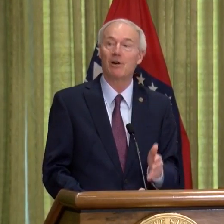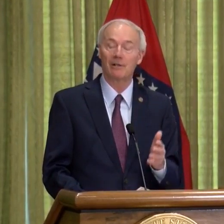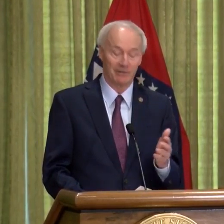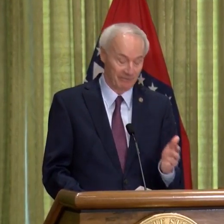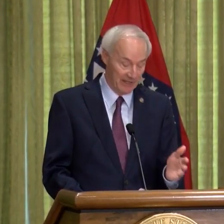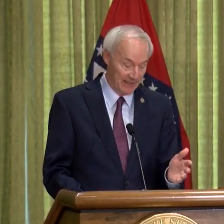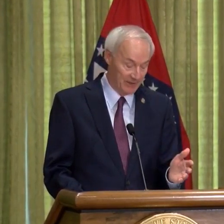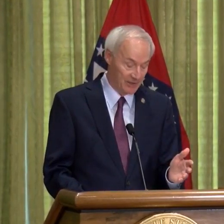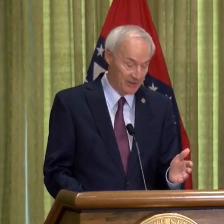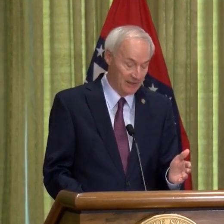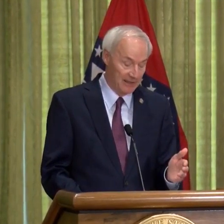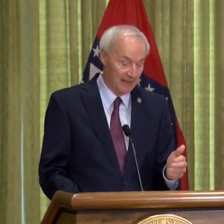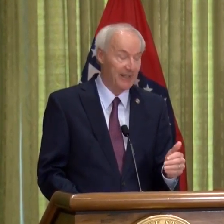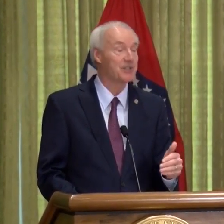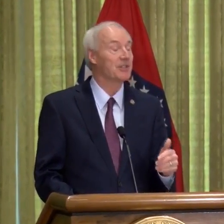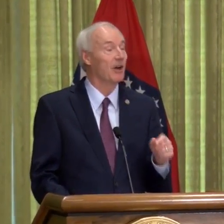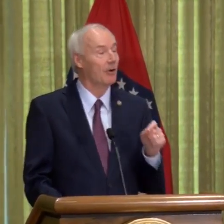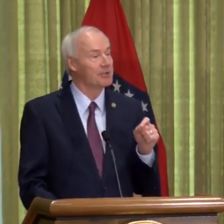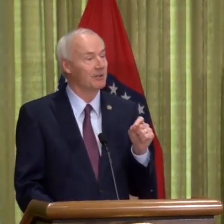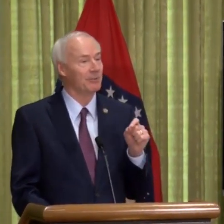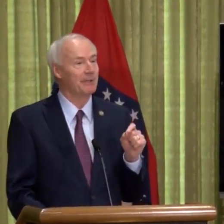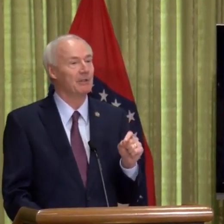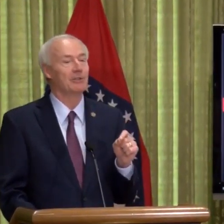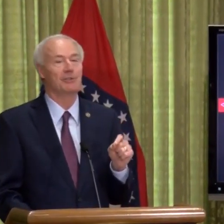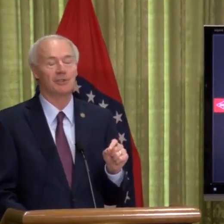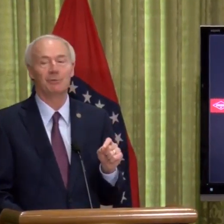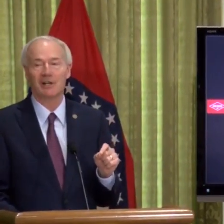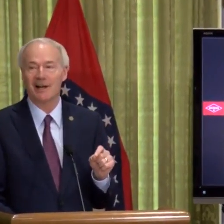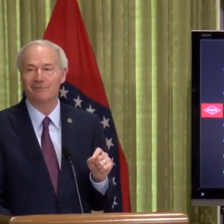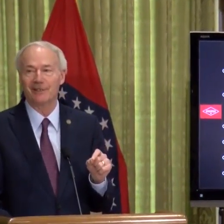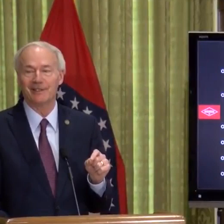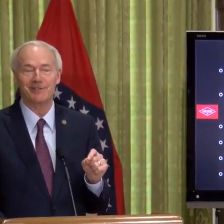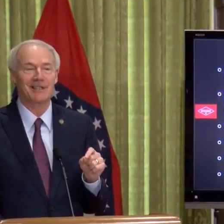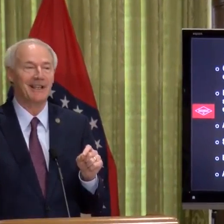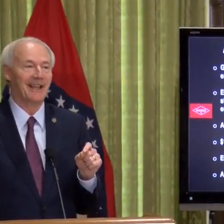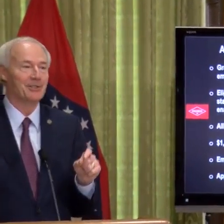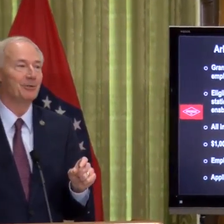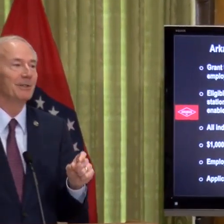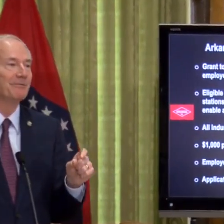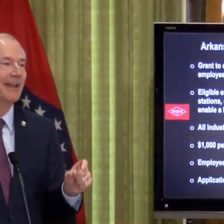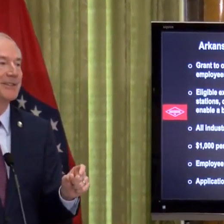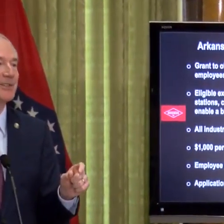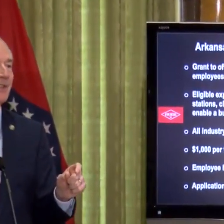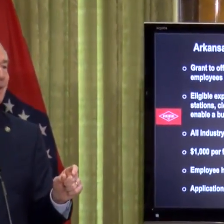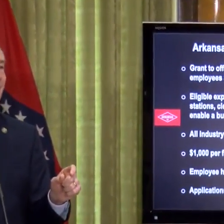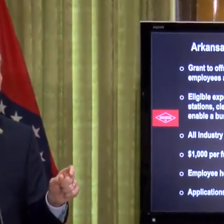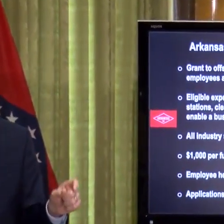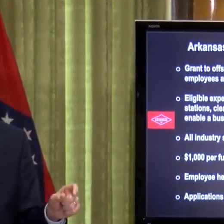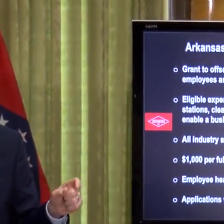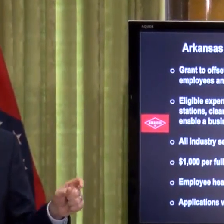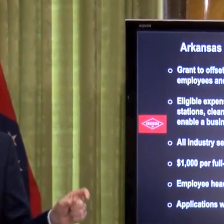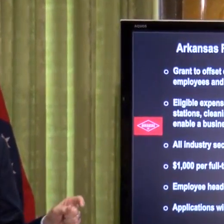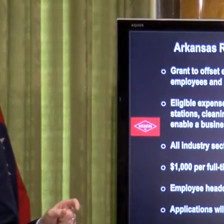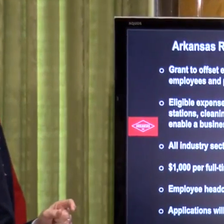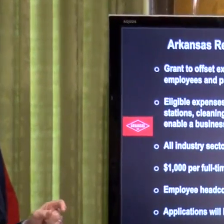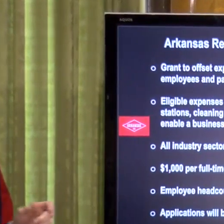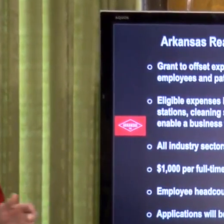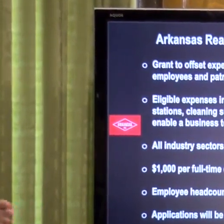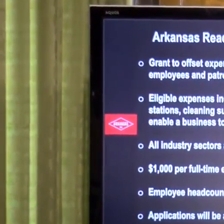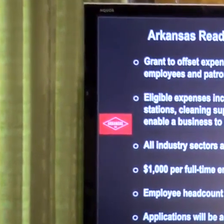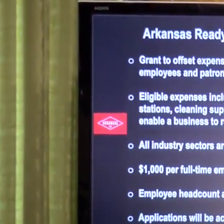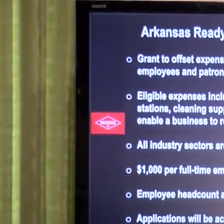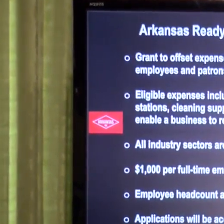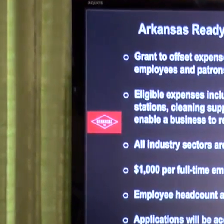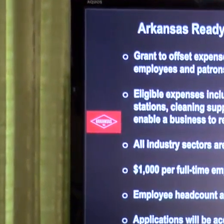restart phase. It's also to build consumer confidence. As you invest in safety and health,